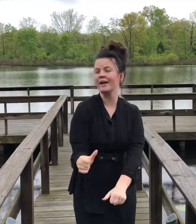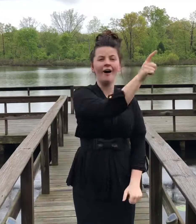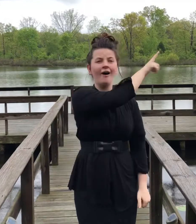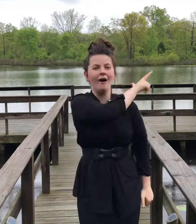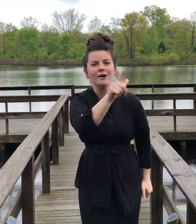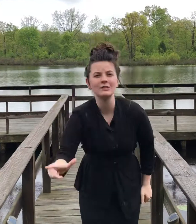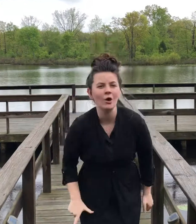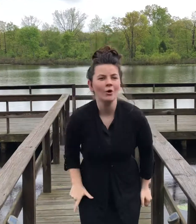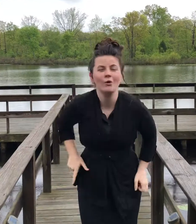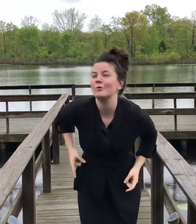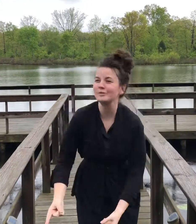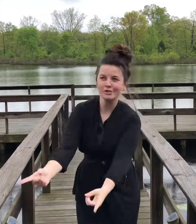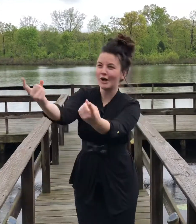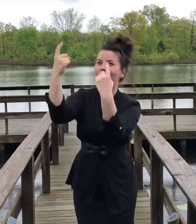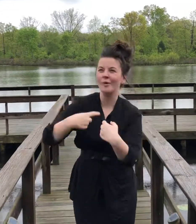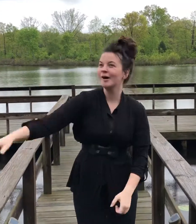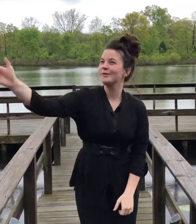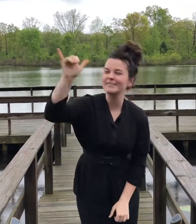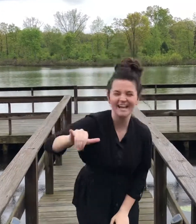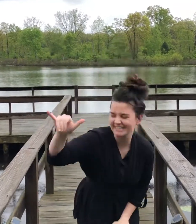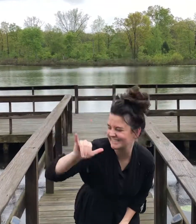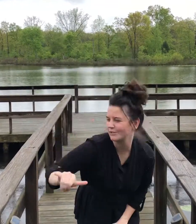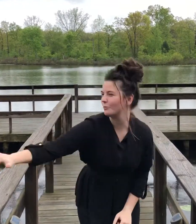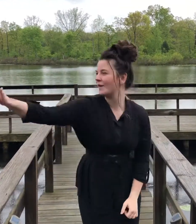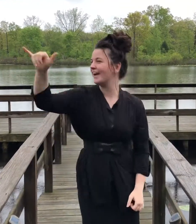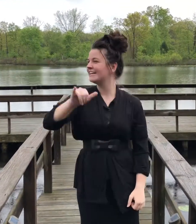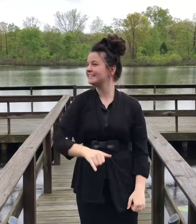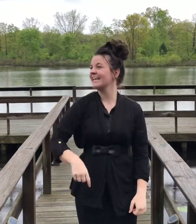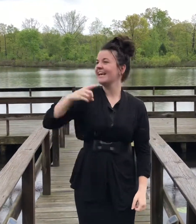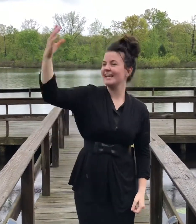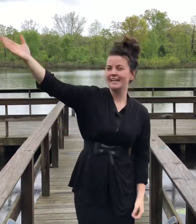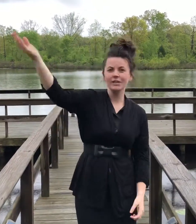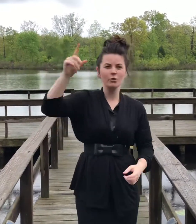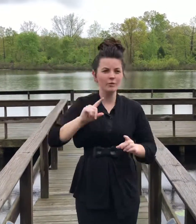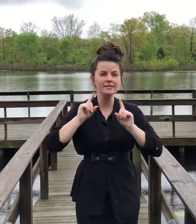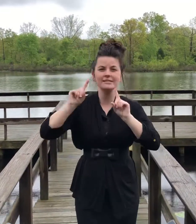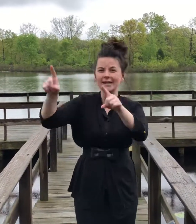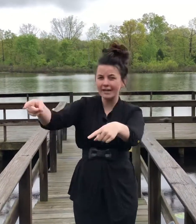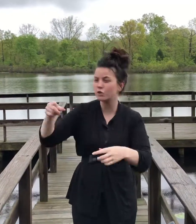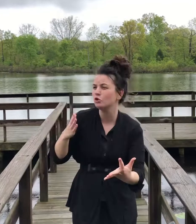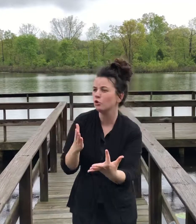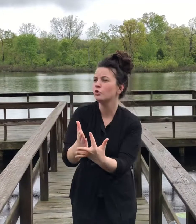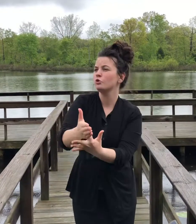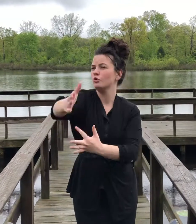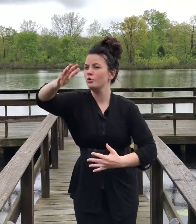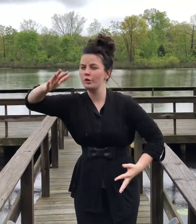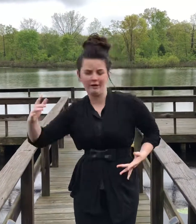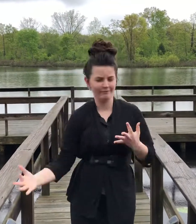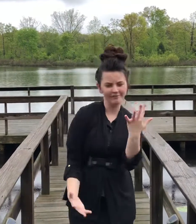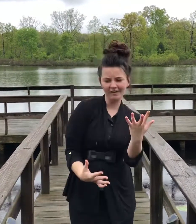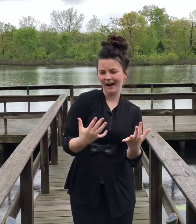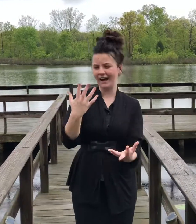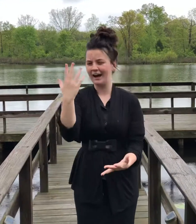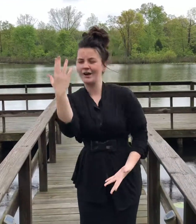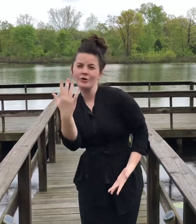I'm going to show up Yes, He will And He will take you through the fire